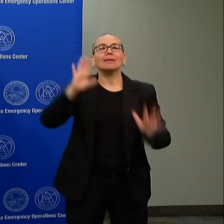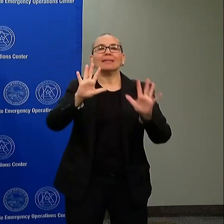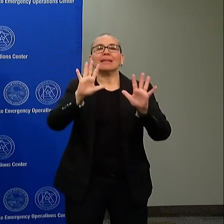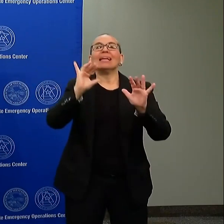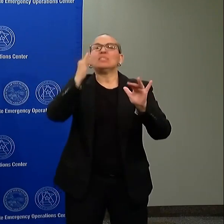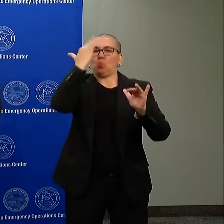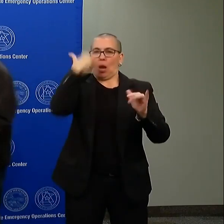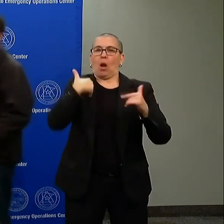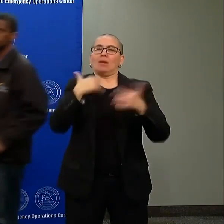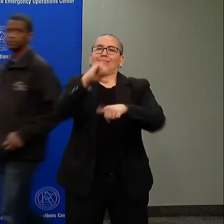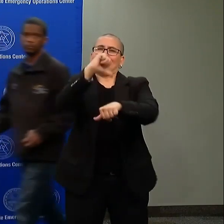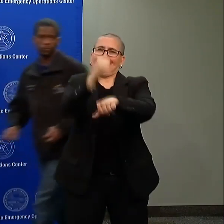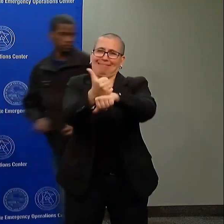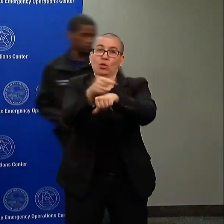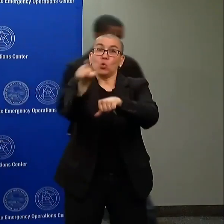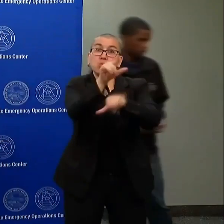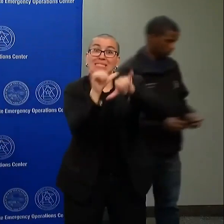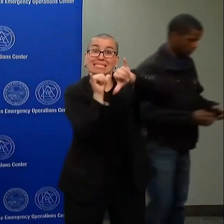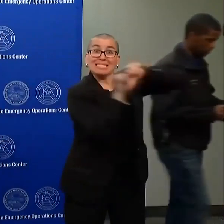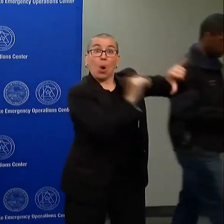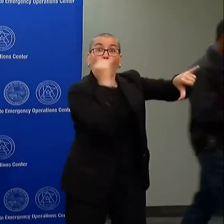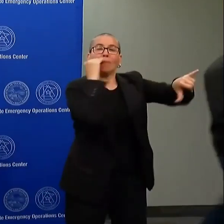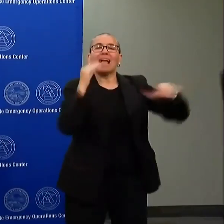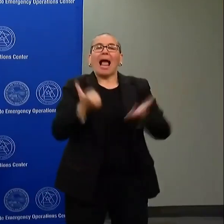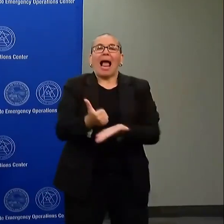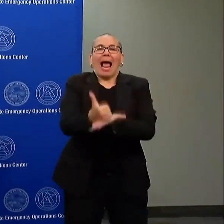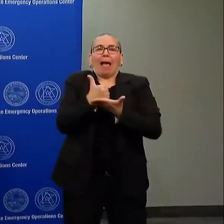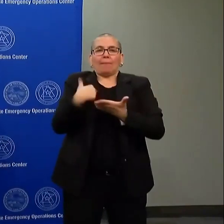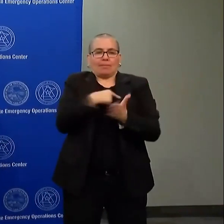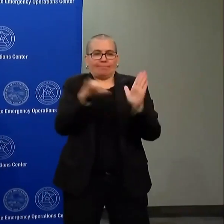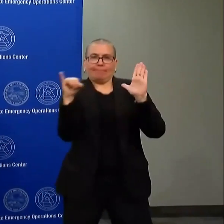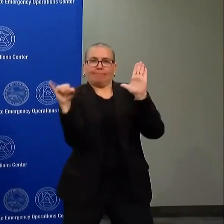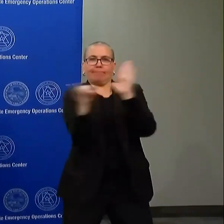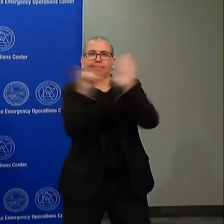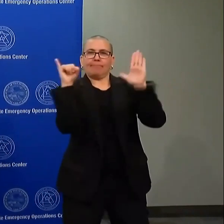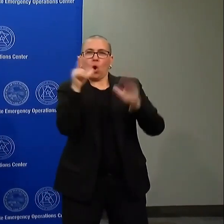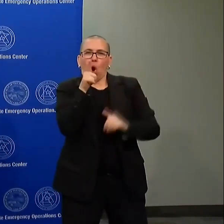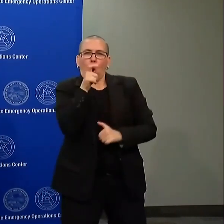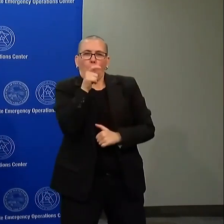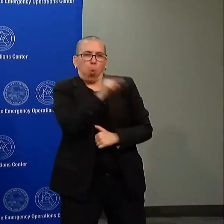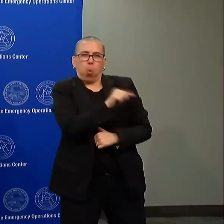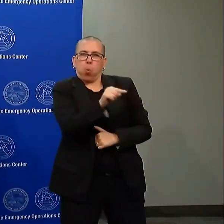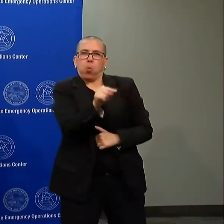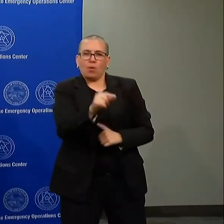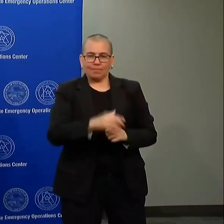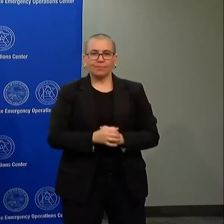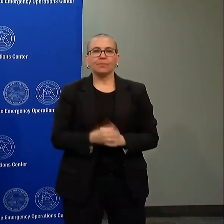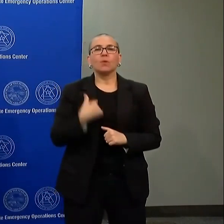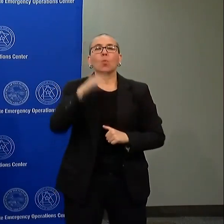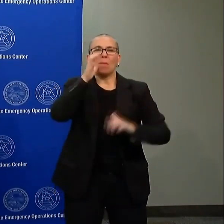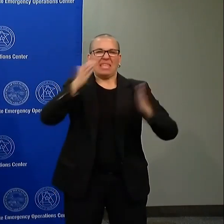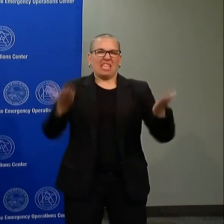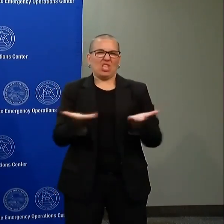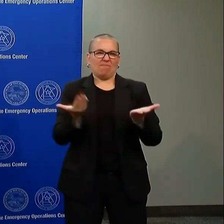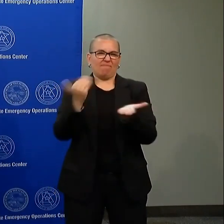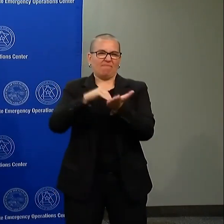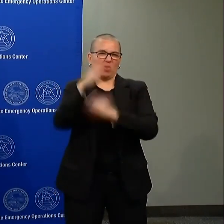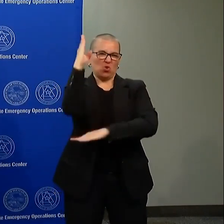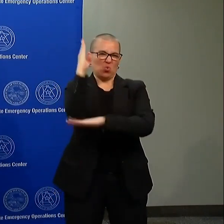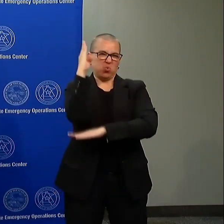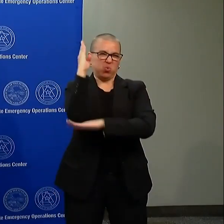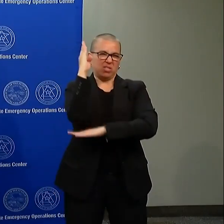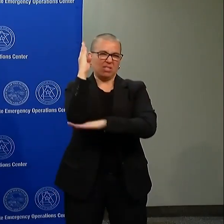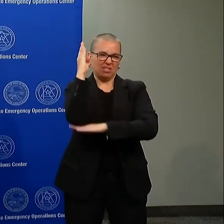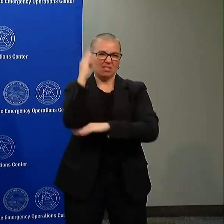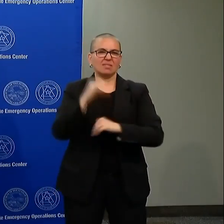purpose of the curfew. Thank you. We will gather at noon. I would ask this before we go. We'll gather at noon. One second, please. Sorry. We'll gather at noon with